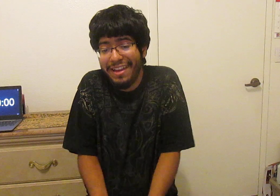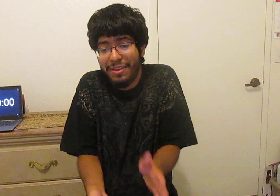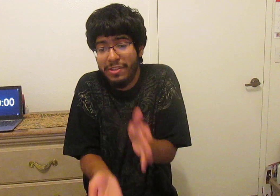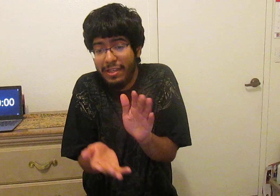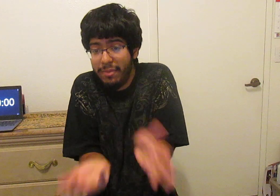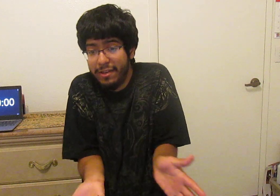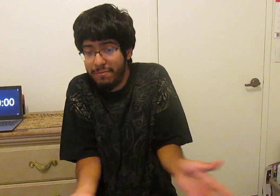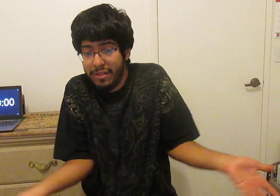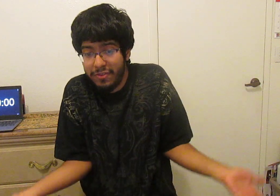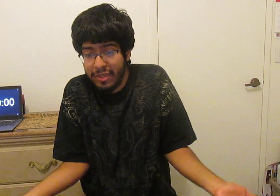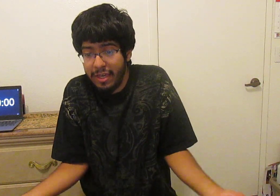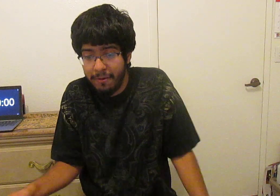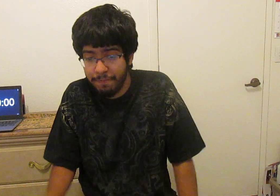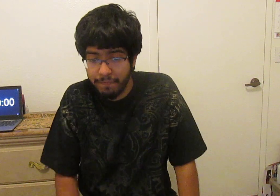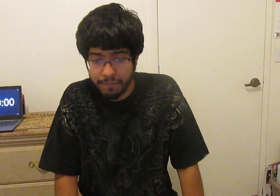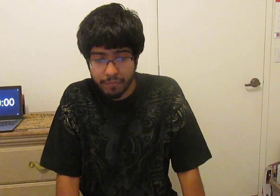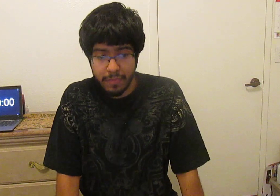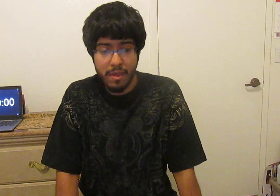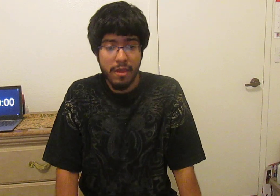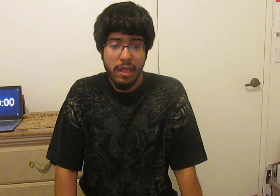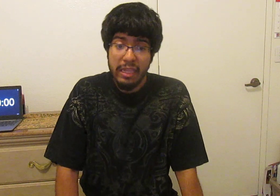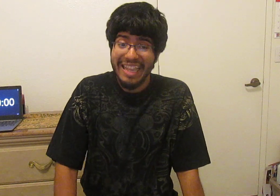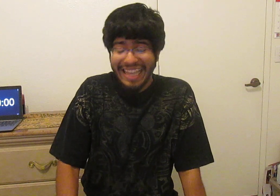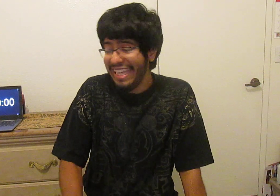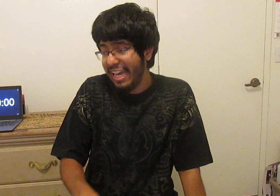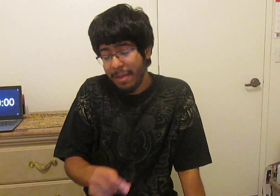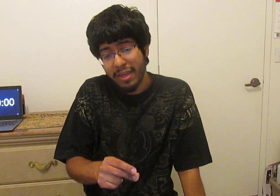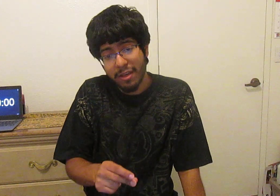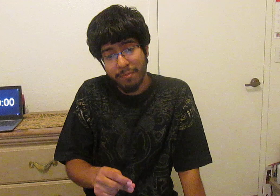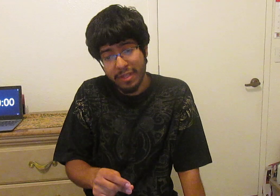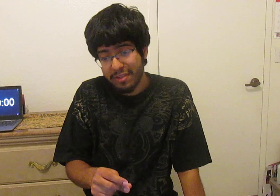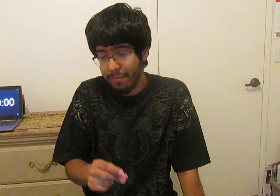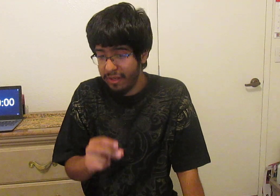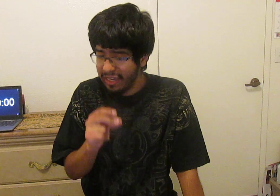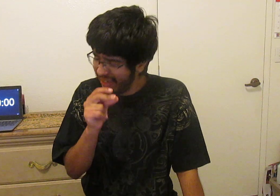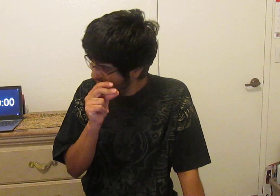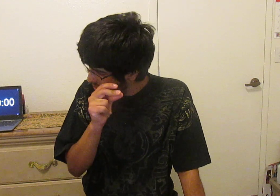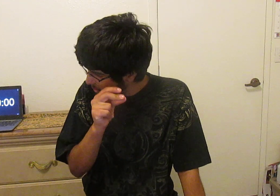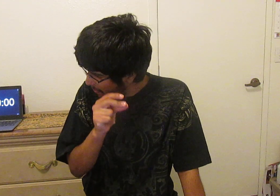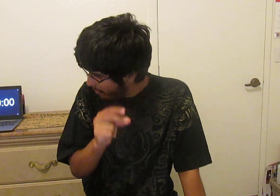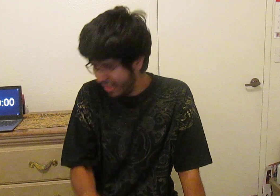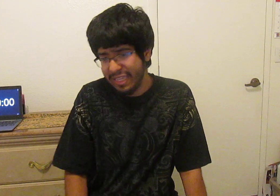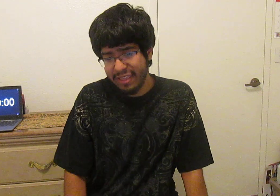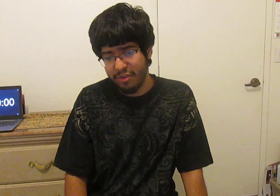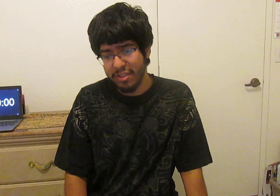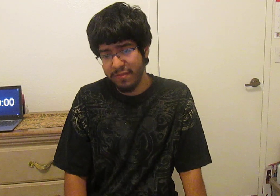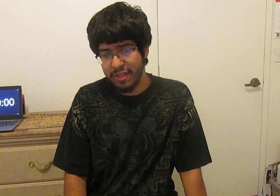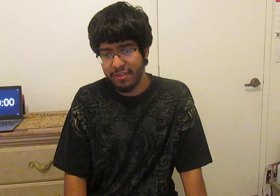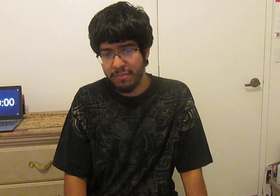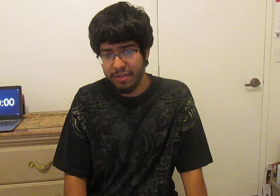gonna use any pics because again lately anime companies have been completely aggressive against my